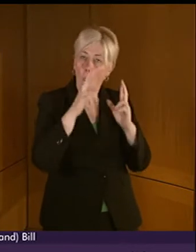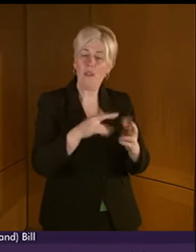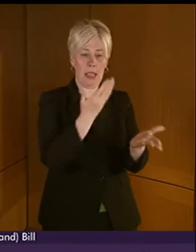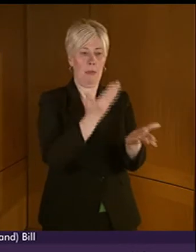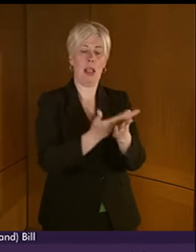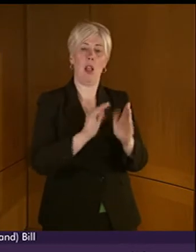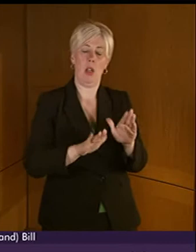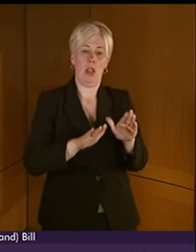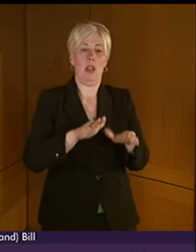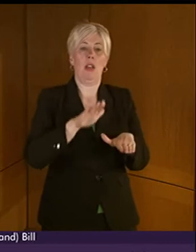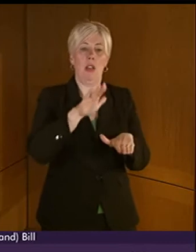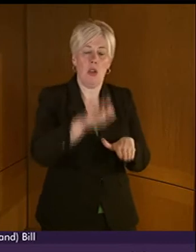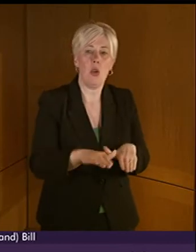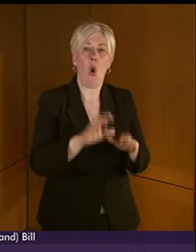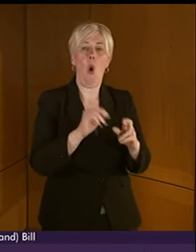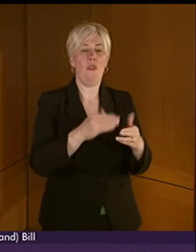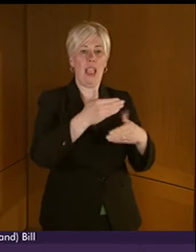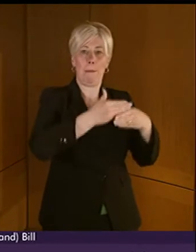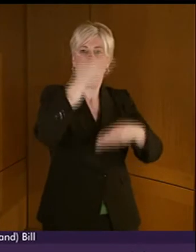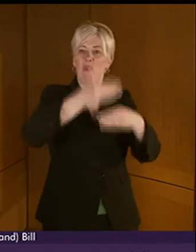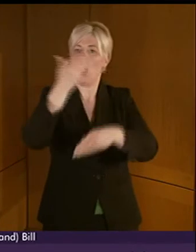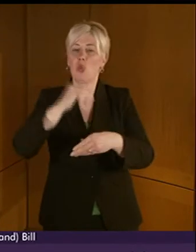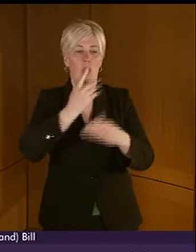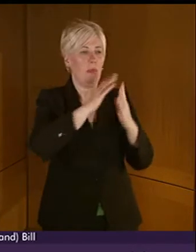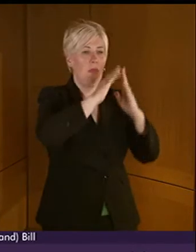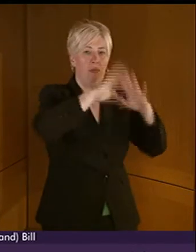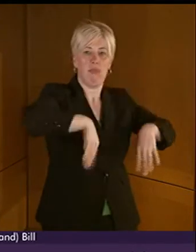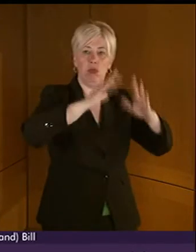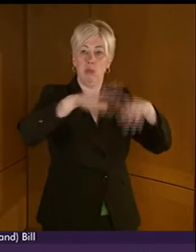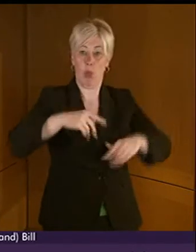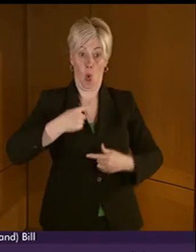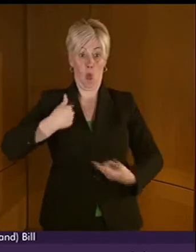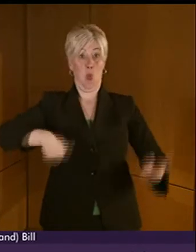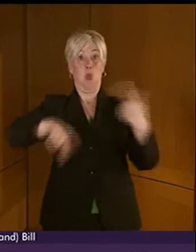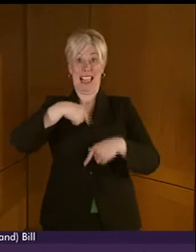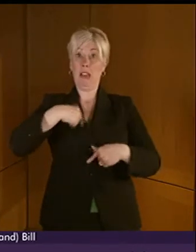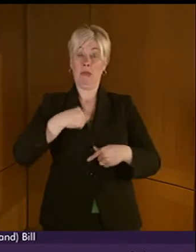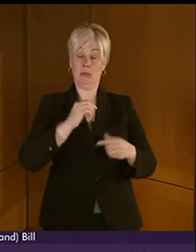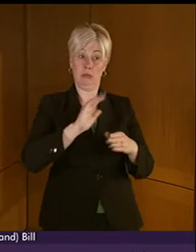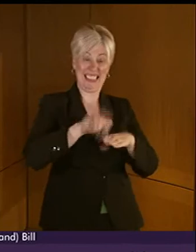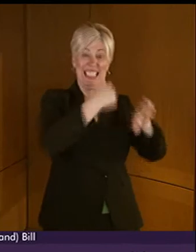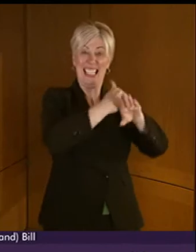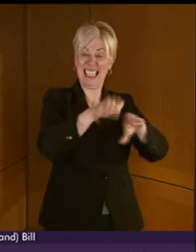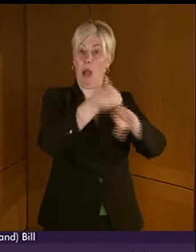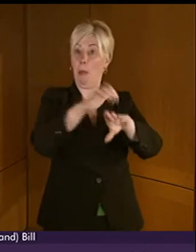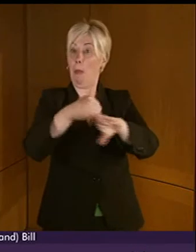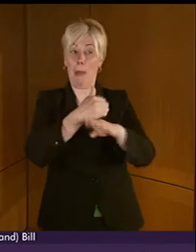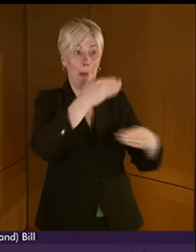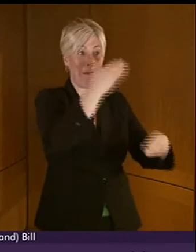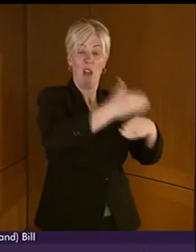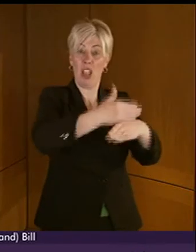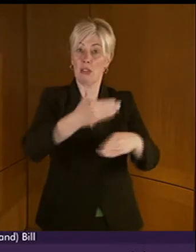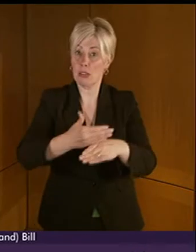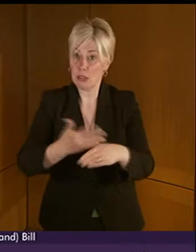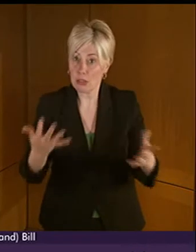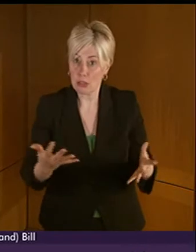will continue to break down these barriers that we all put in place not only for the deaf community but indeed other communities that feel